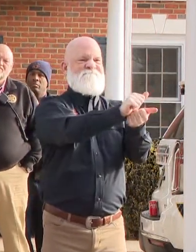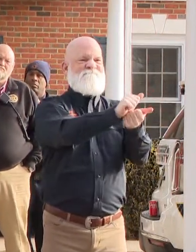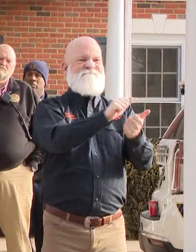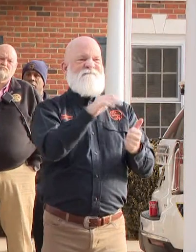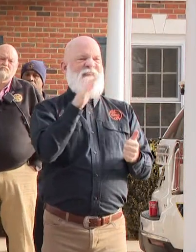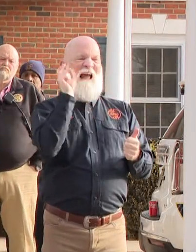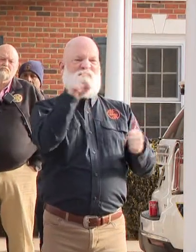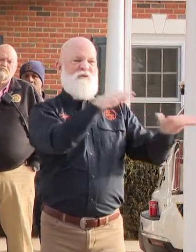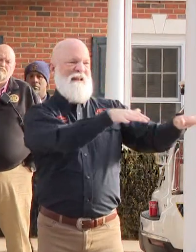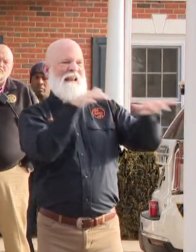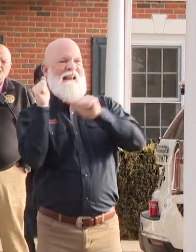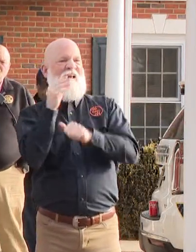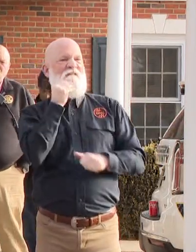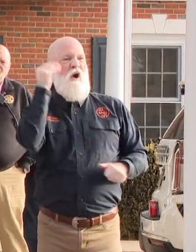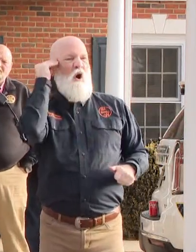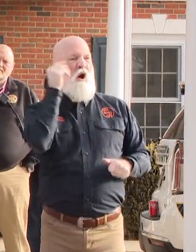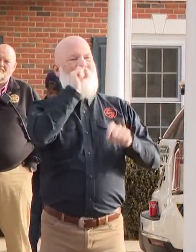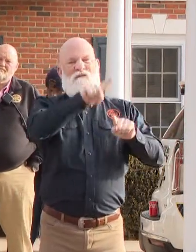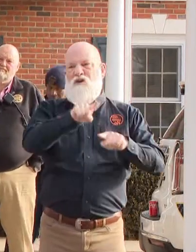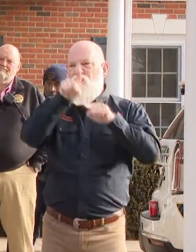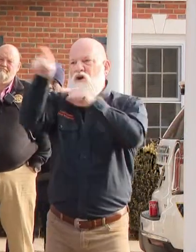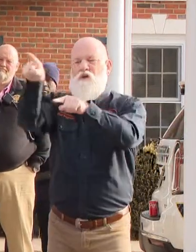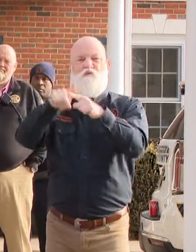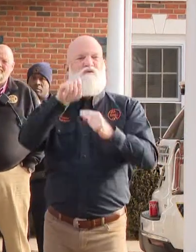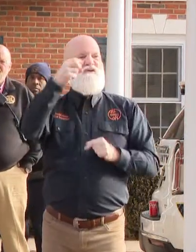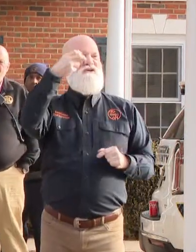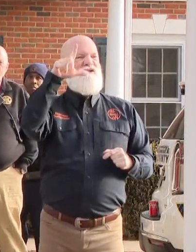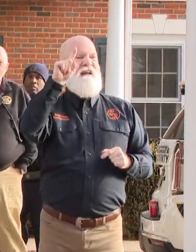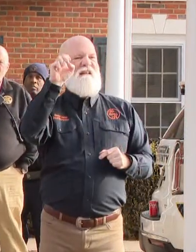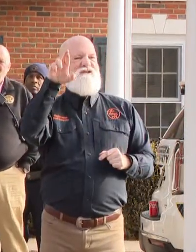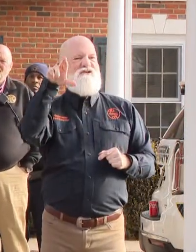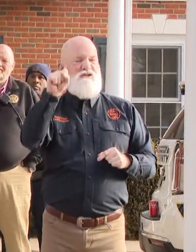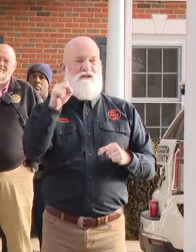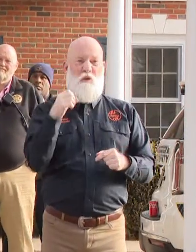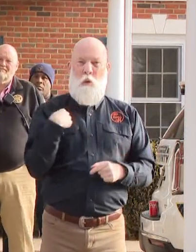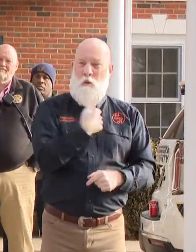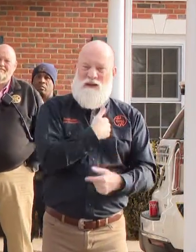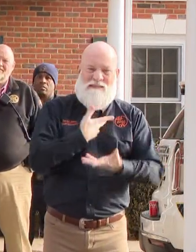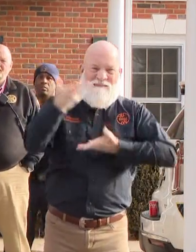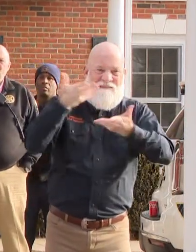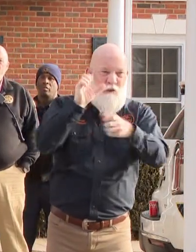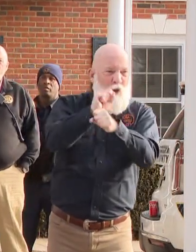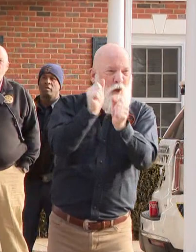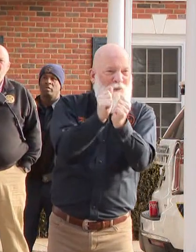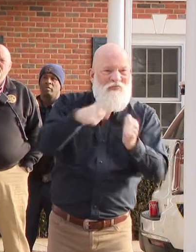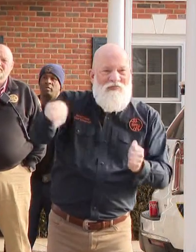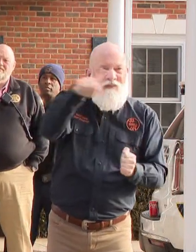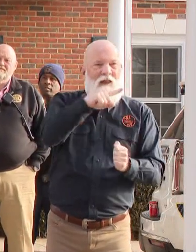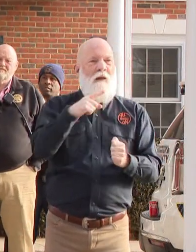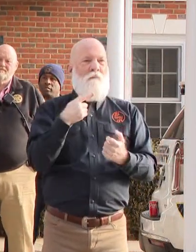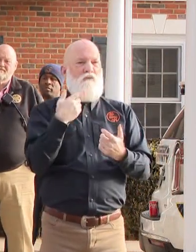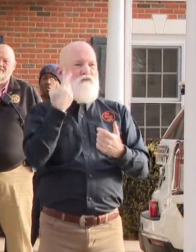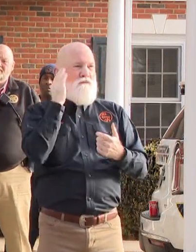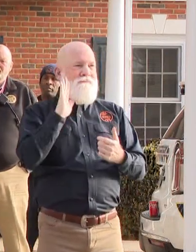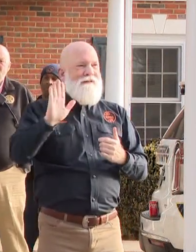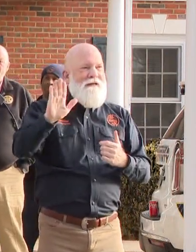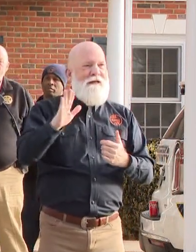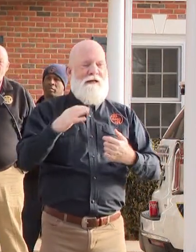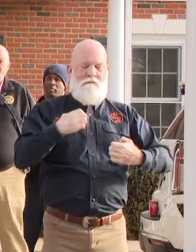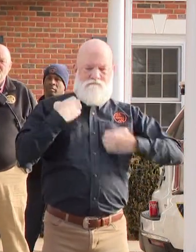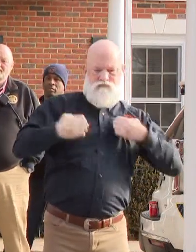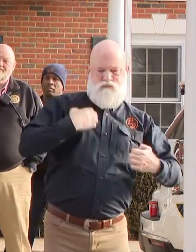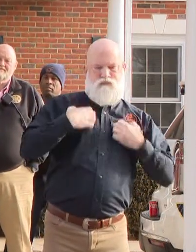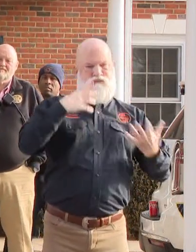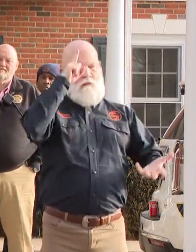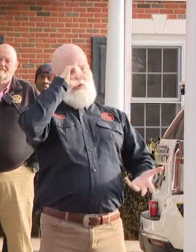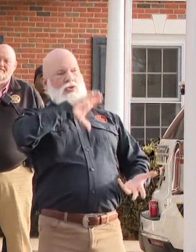So we'll be working on their social and emotional needs and continuing to support them as we continue